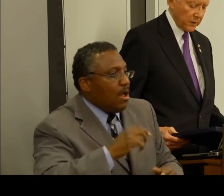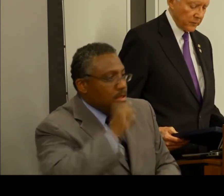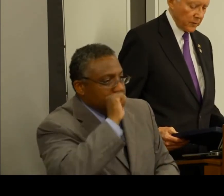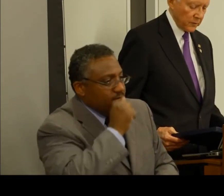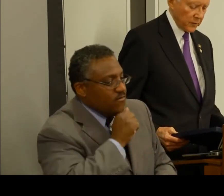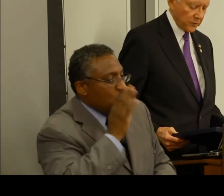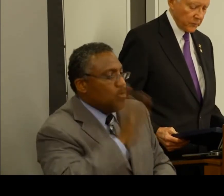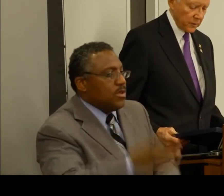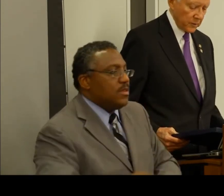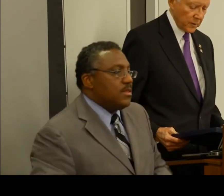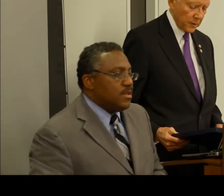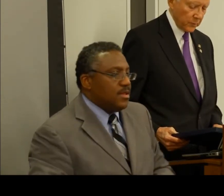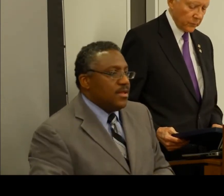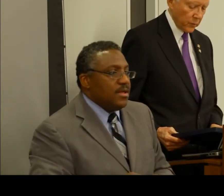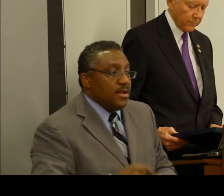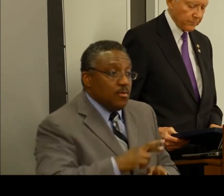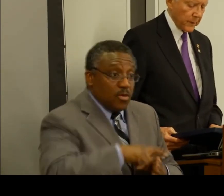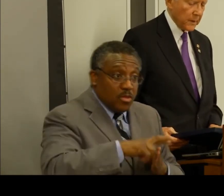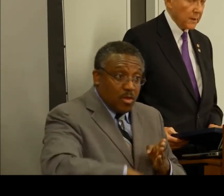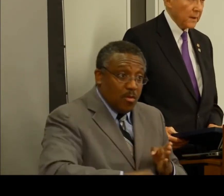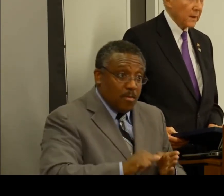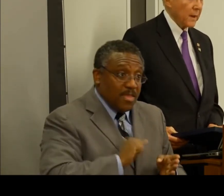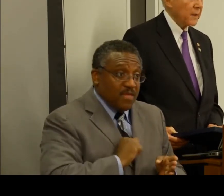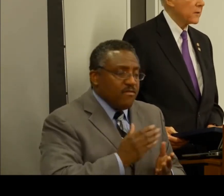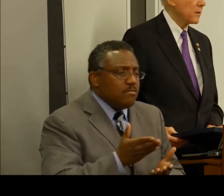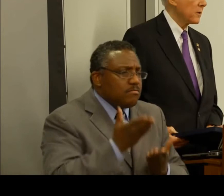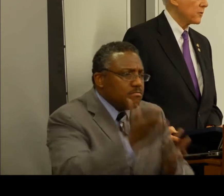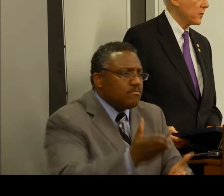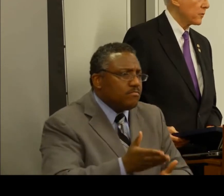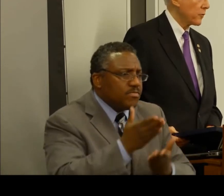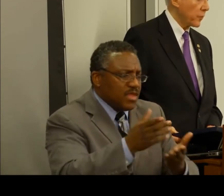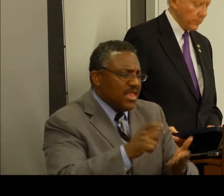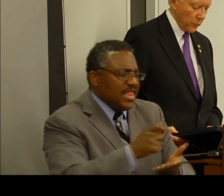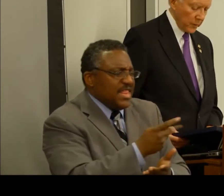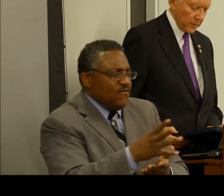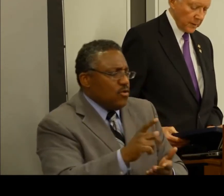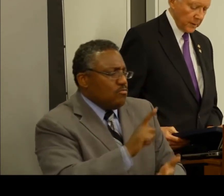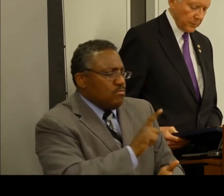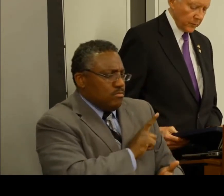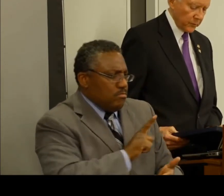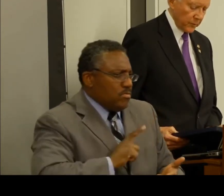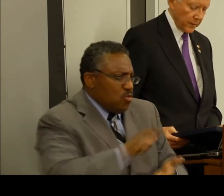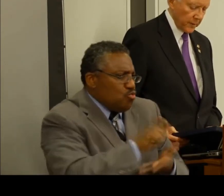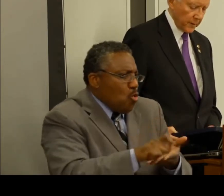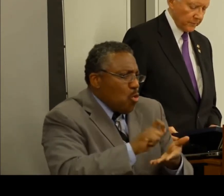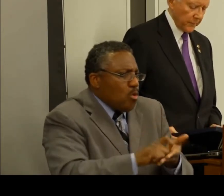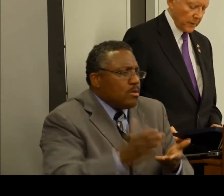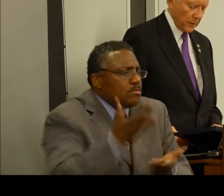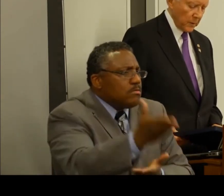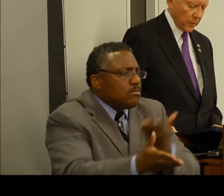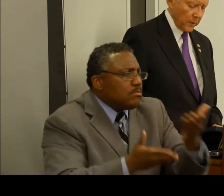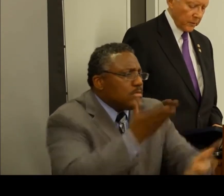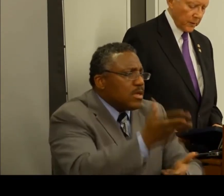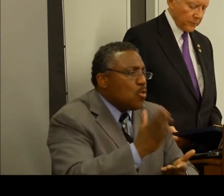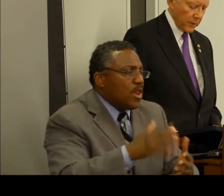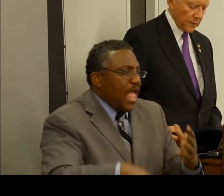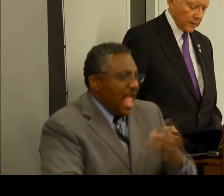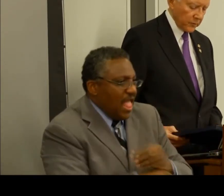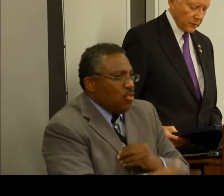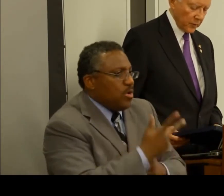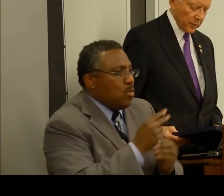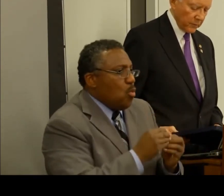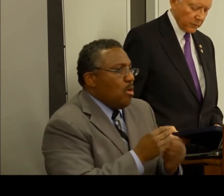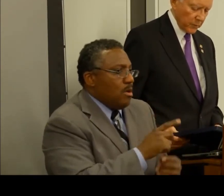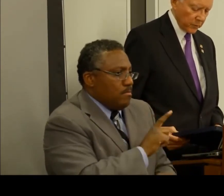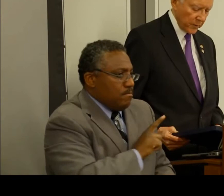think might advance the discussion on DI reform. I intend to introduce three more DI bills today. And while I don't have